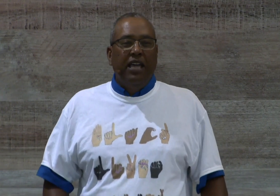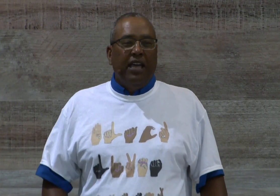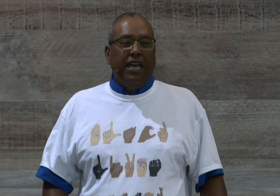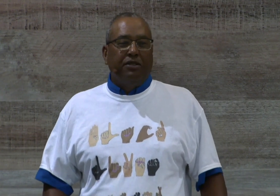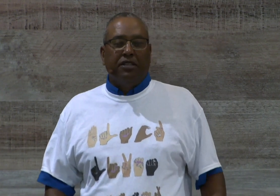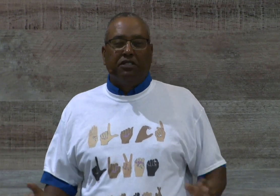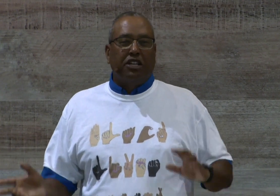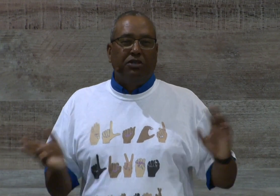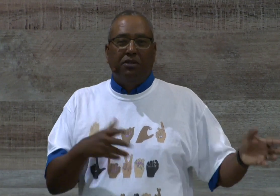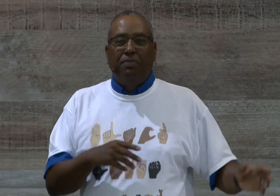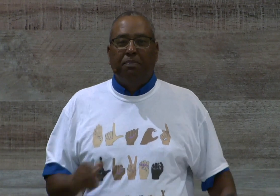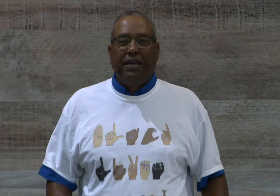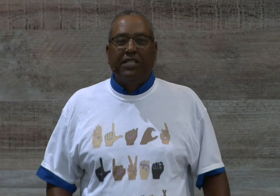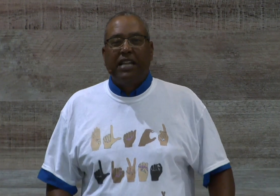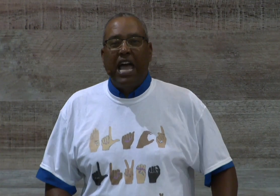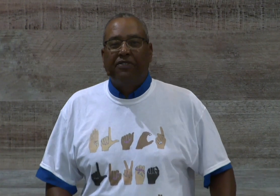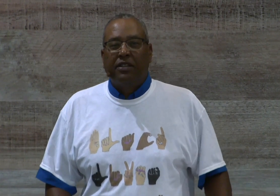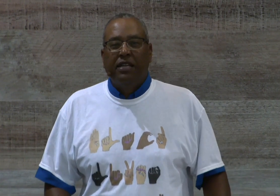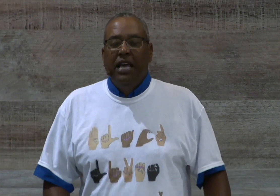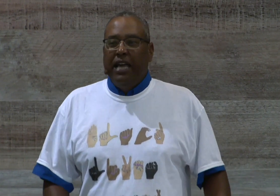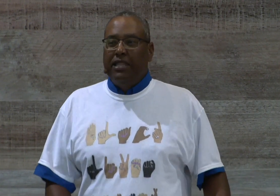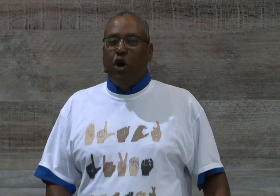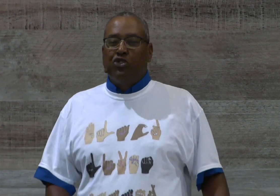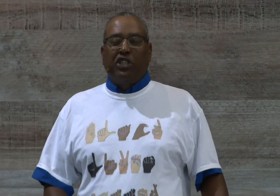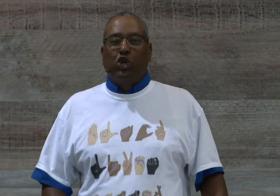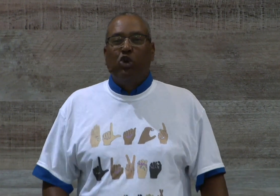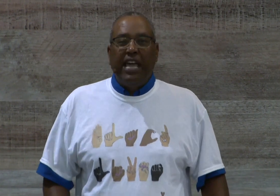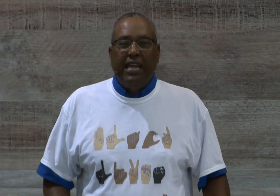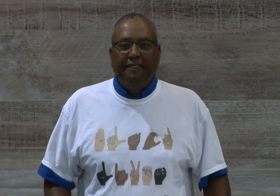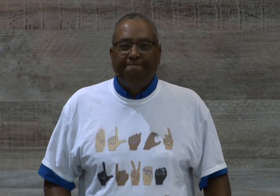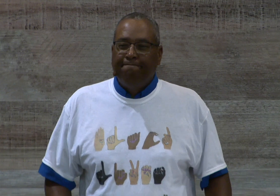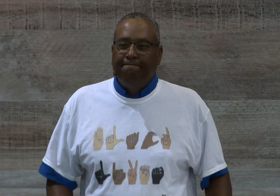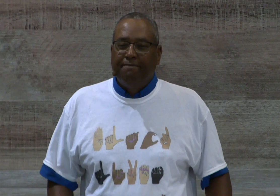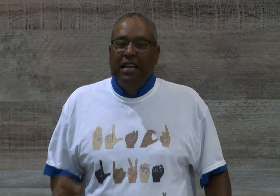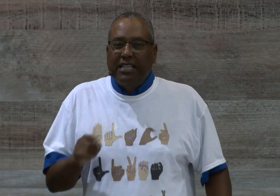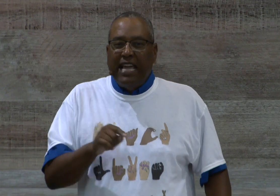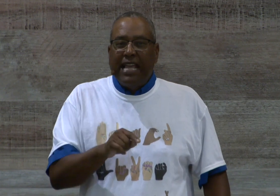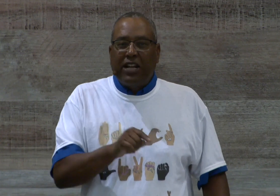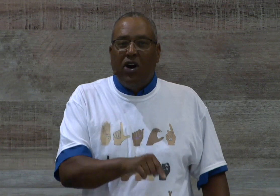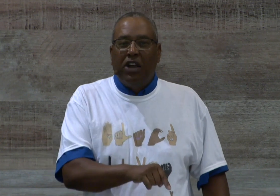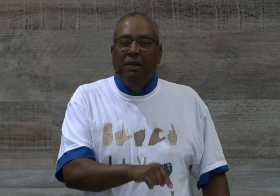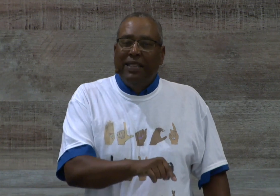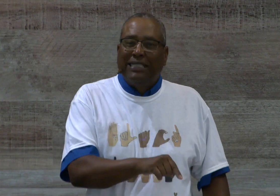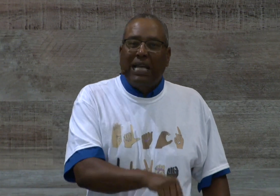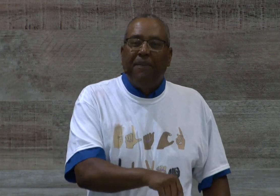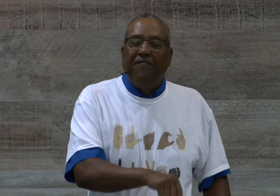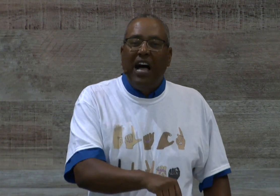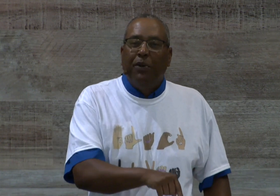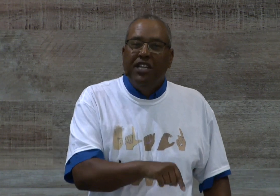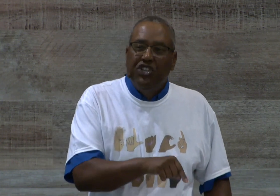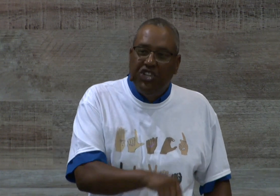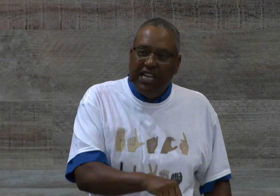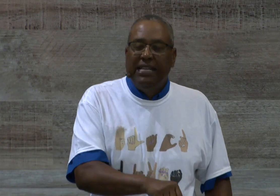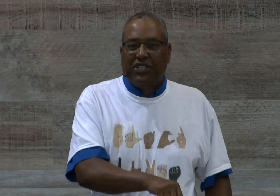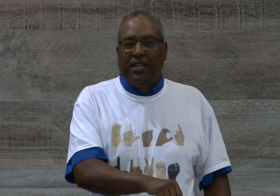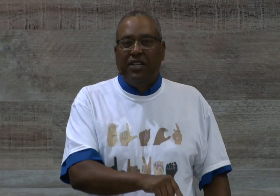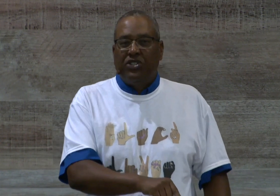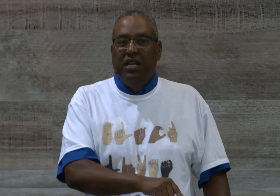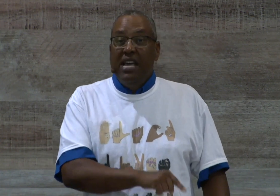and then took him to a place in Africa, and they all drank the Kool-Aid, because they got caught up. They stopped following Jesus and